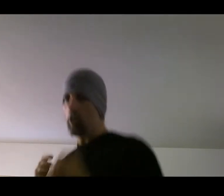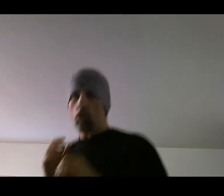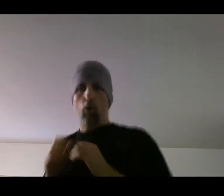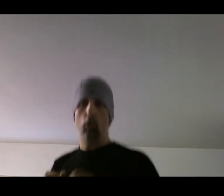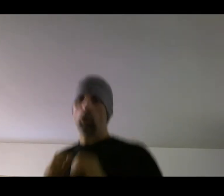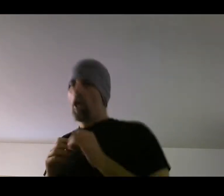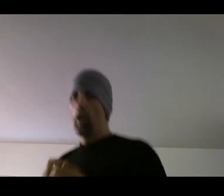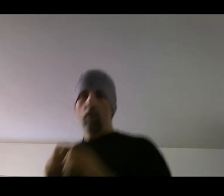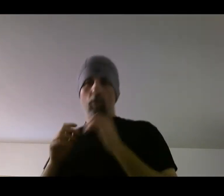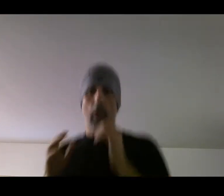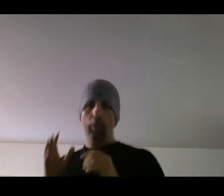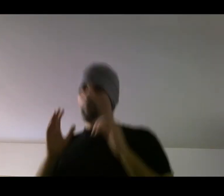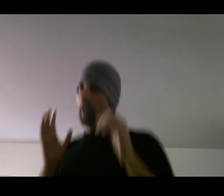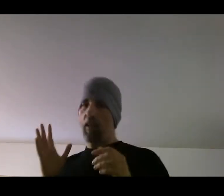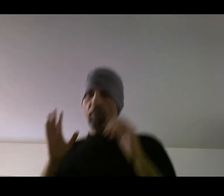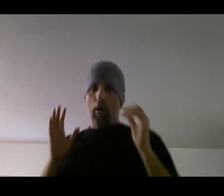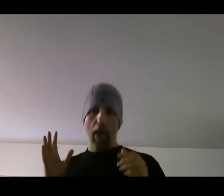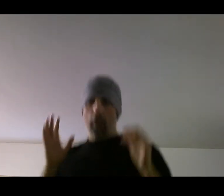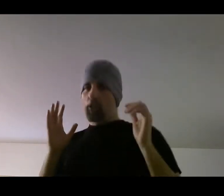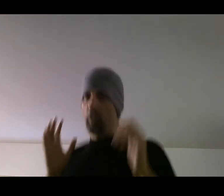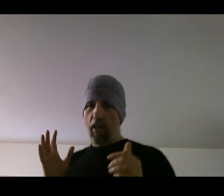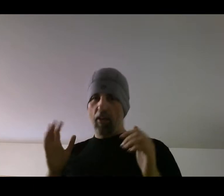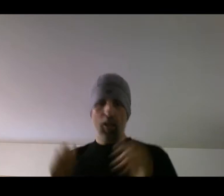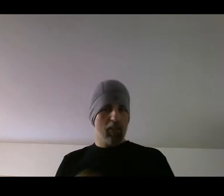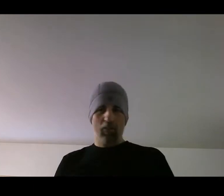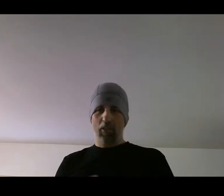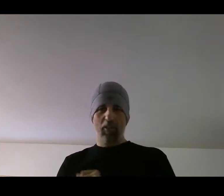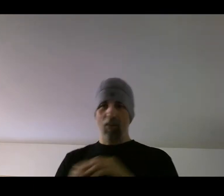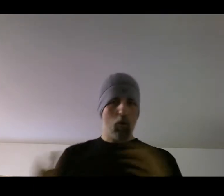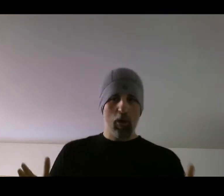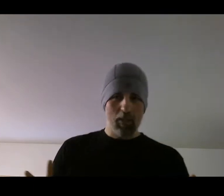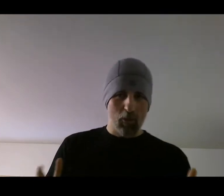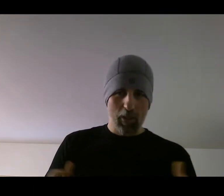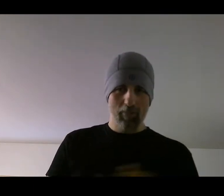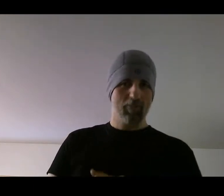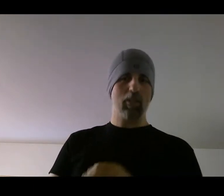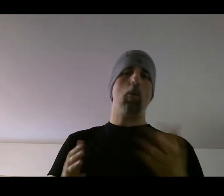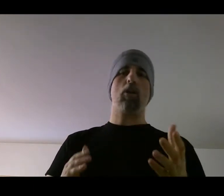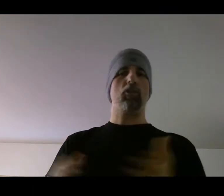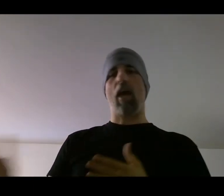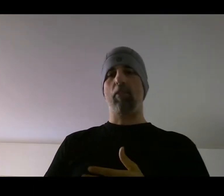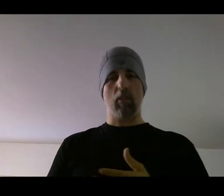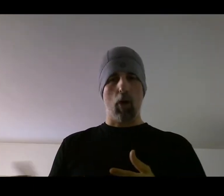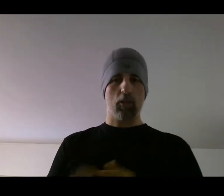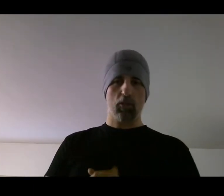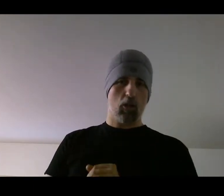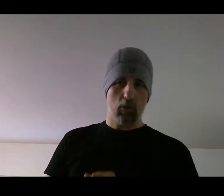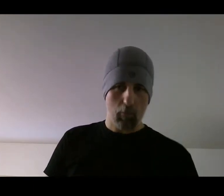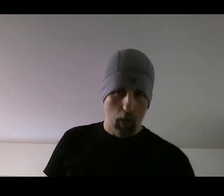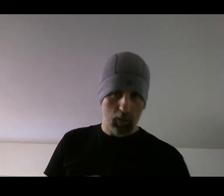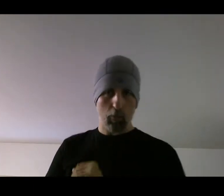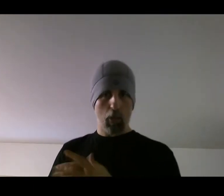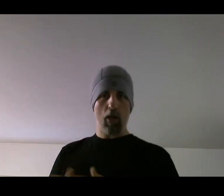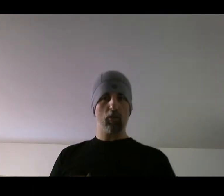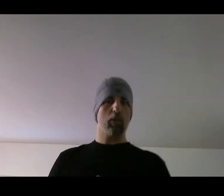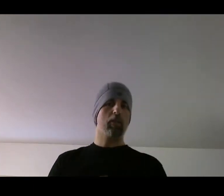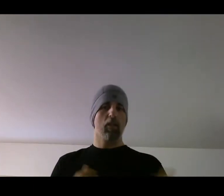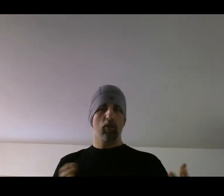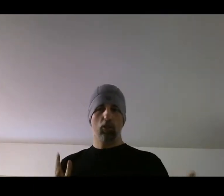his toes and get that bounce in there. You've seen De La Hoya do it. Some boxes have it, some boxes don't. Some boxes are plotters, but usually